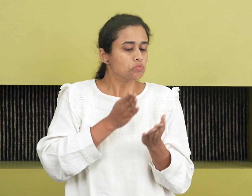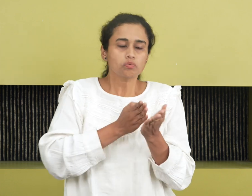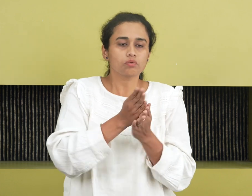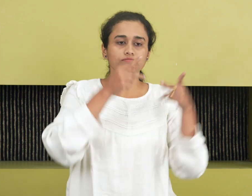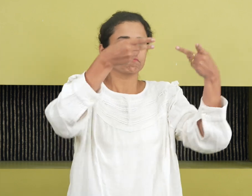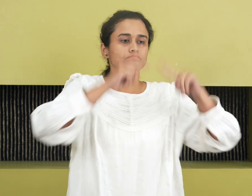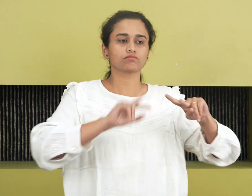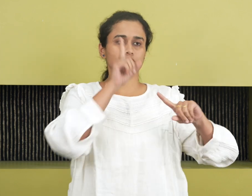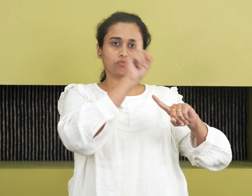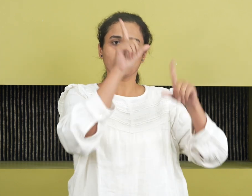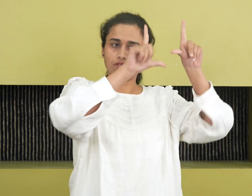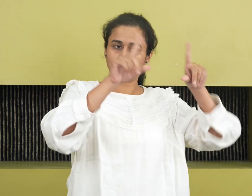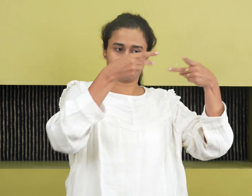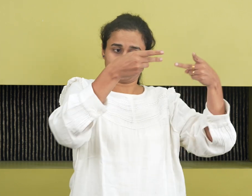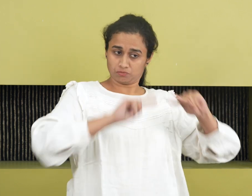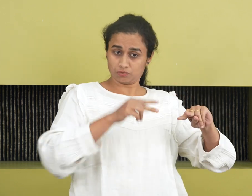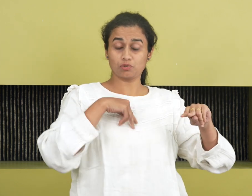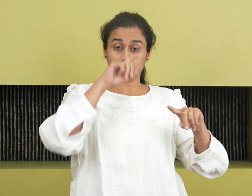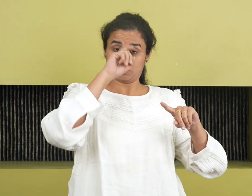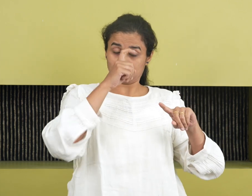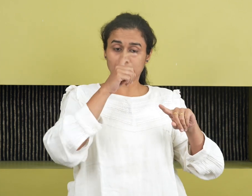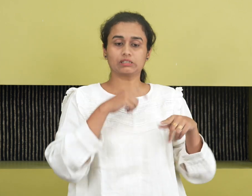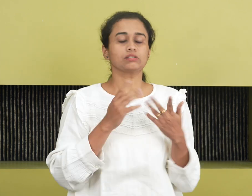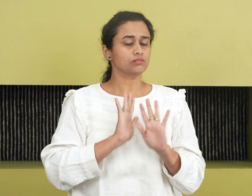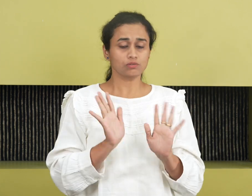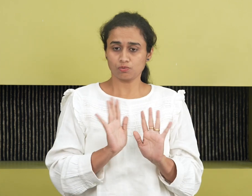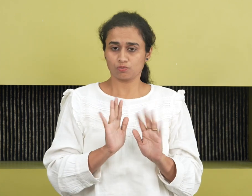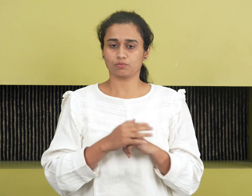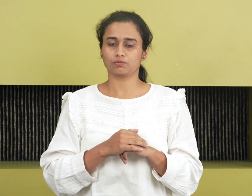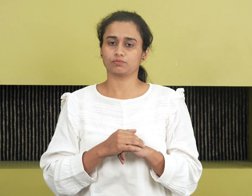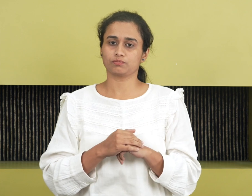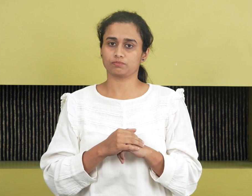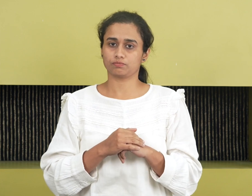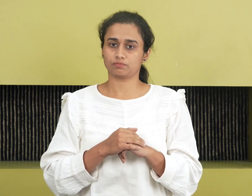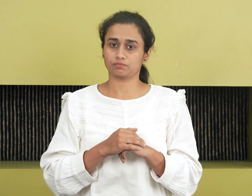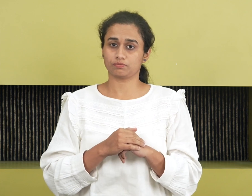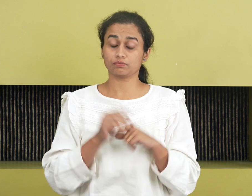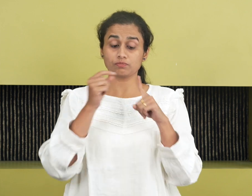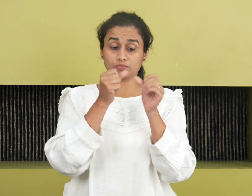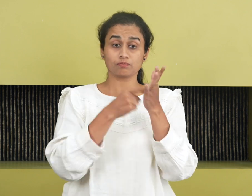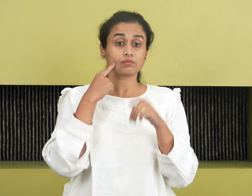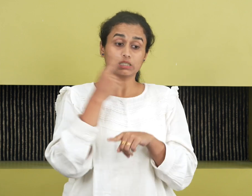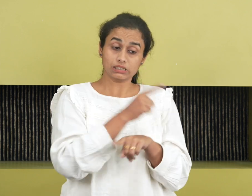from Indian languages to English. Pari's linguistic universe